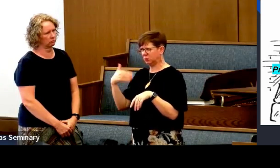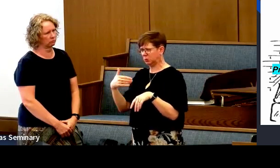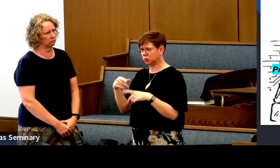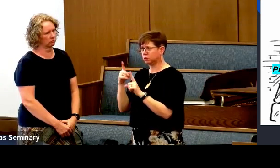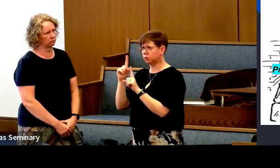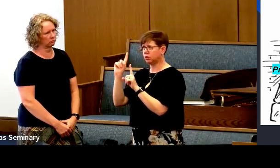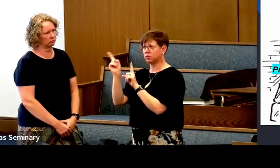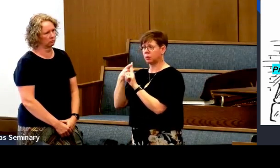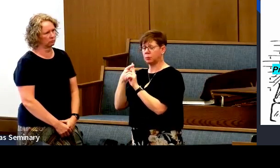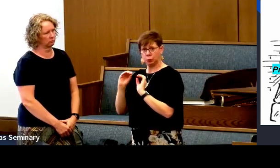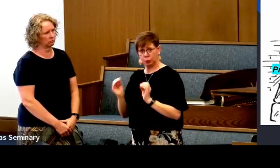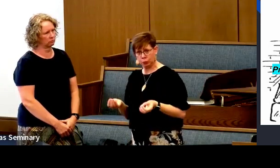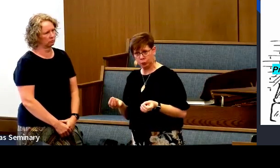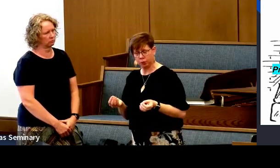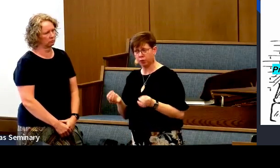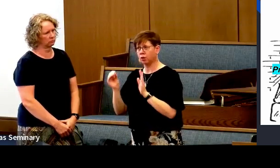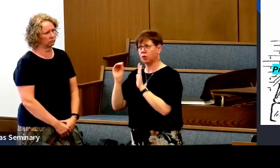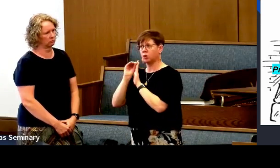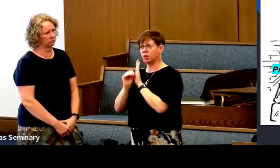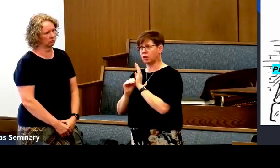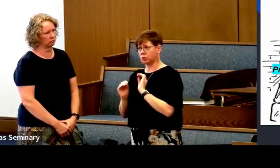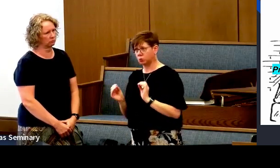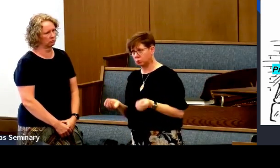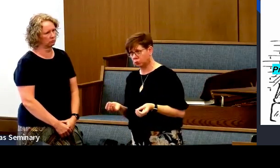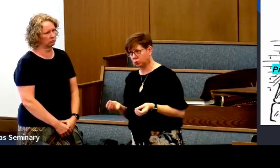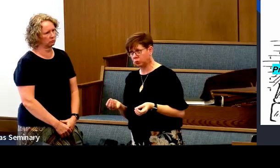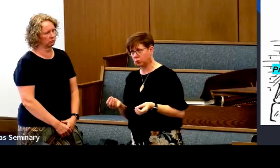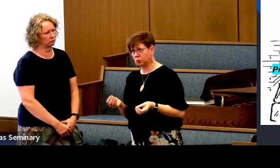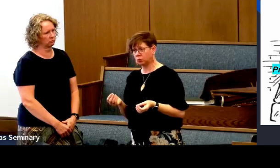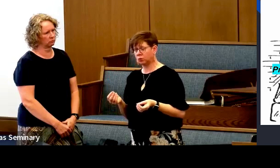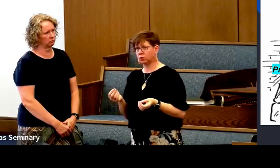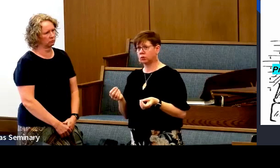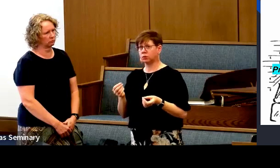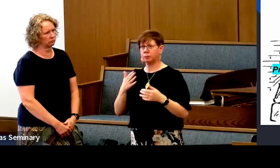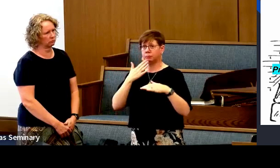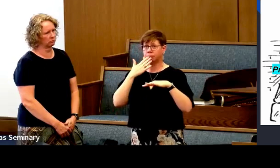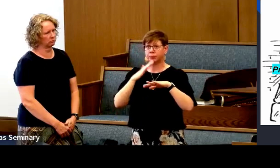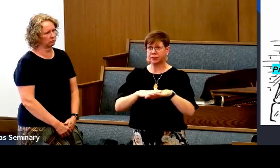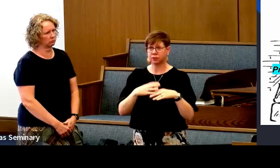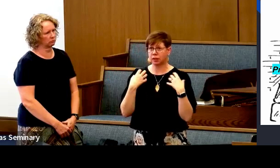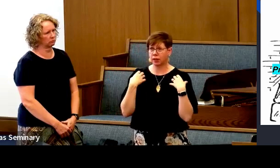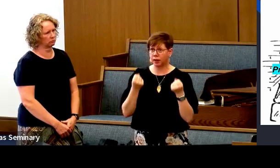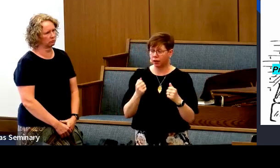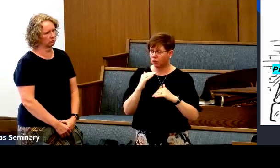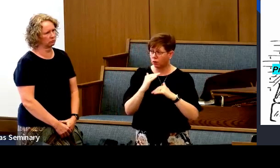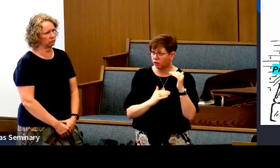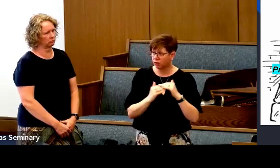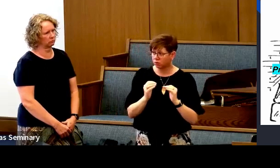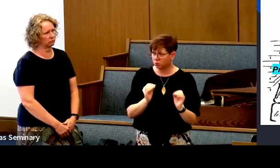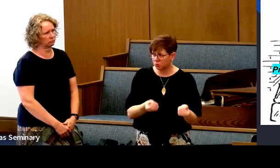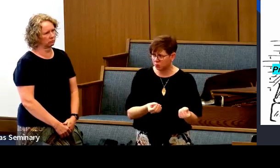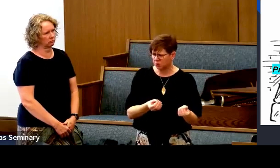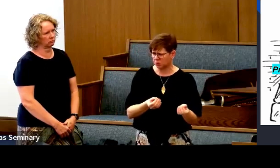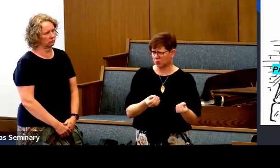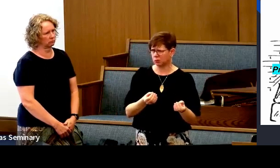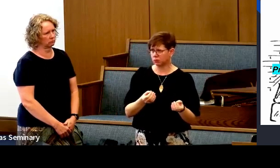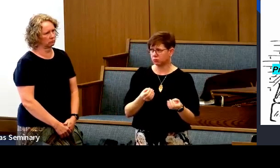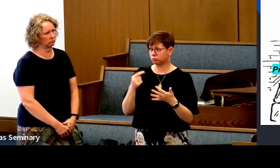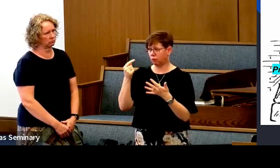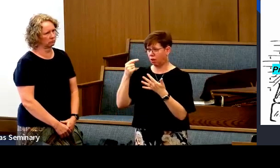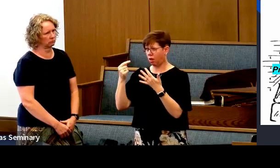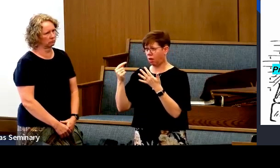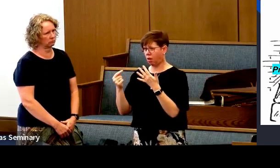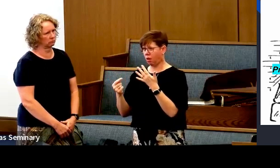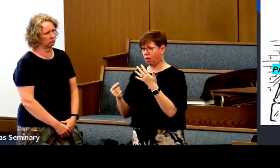we remove priesthood from the equation, or temple from the equation, or ordinances from the equation, or blessings of healing or